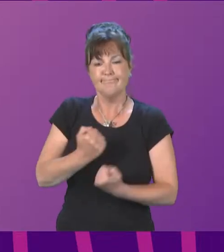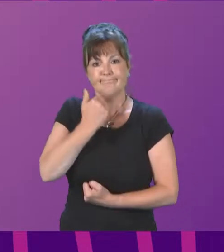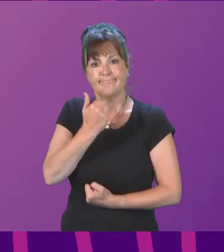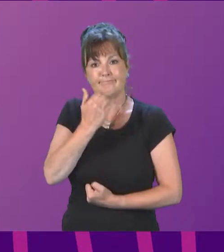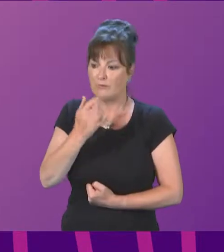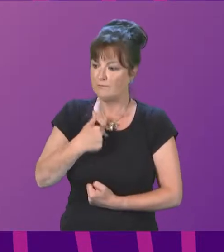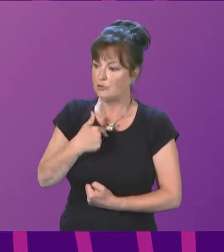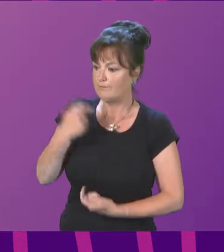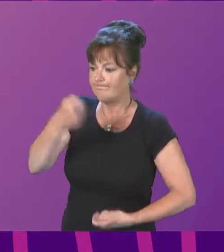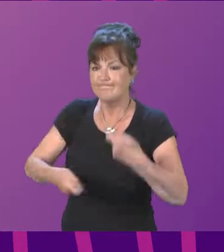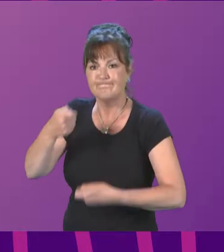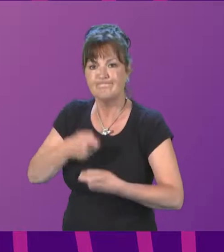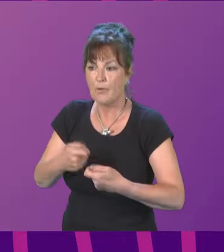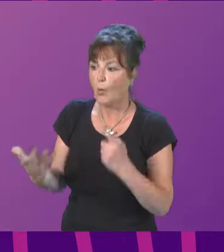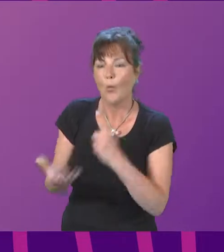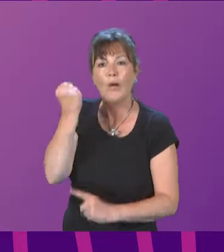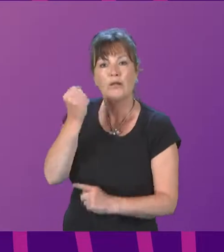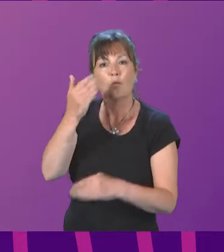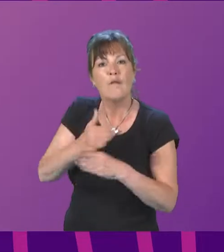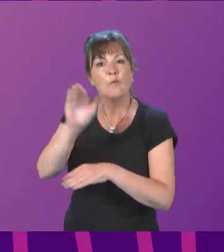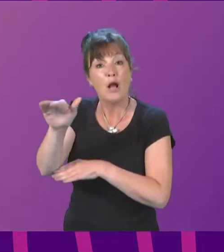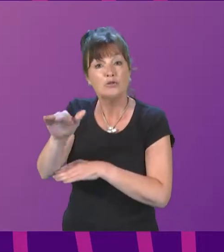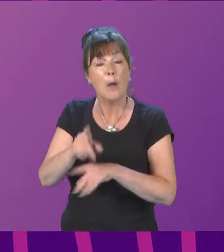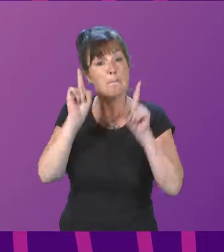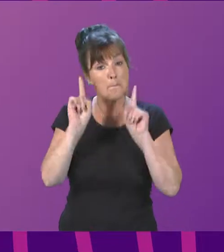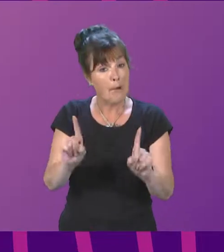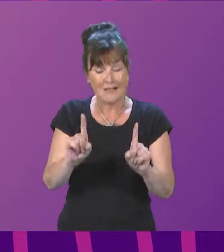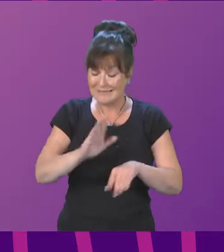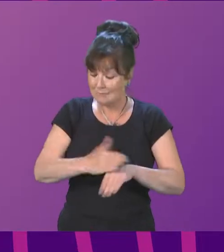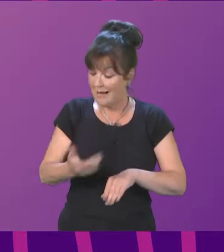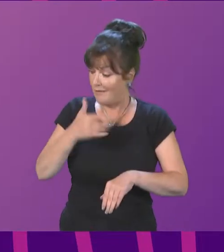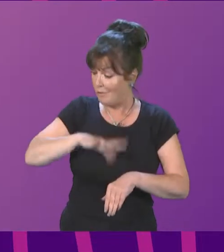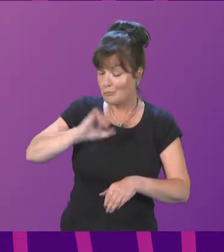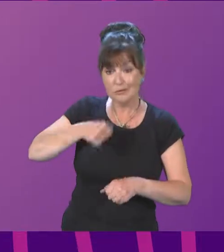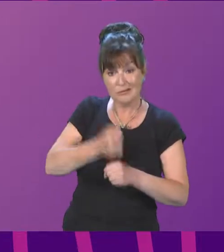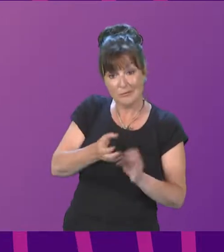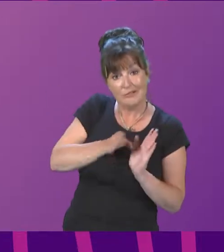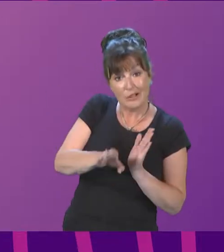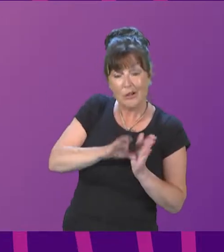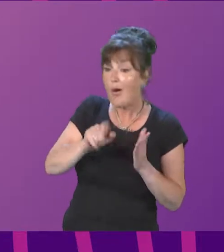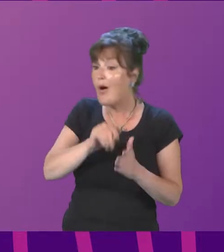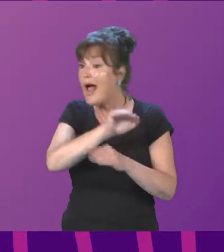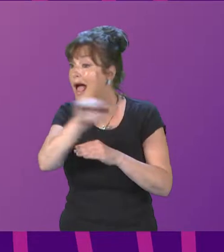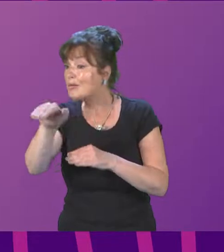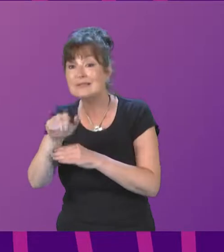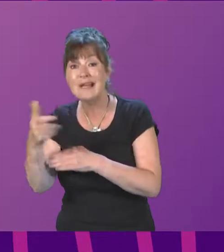other public sources or the private sector, the yard needs to be competitive. We have made clear our expectation in this regard. We continue